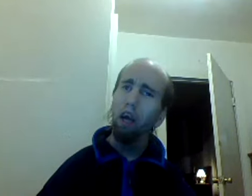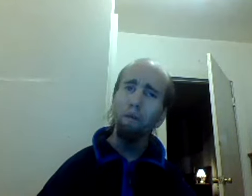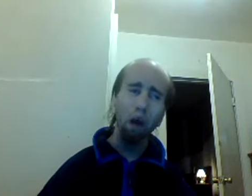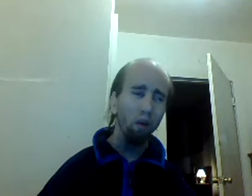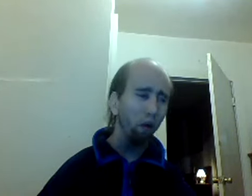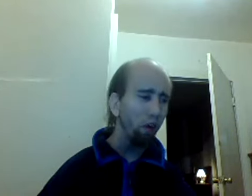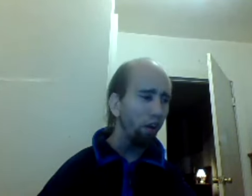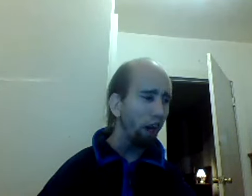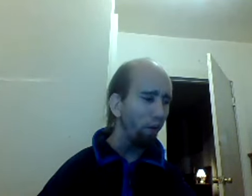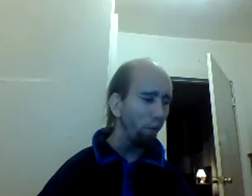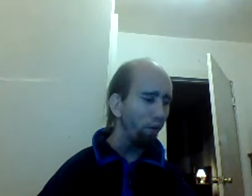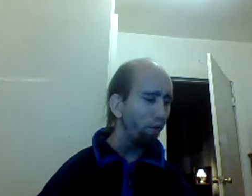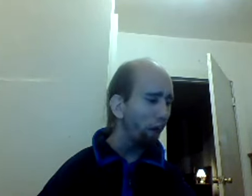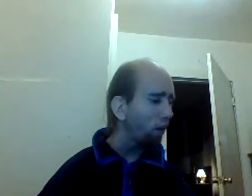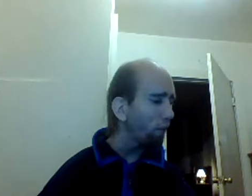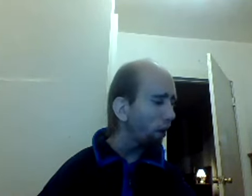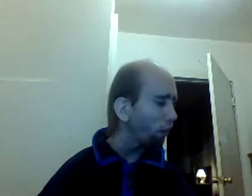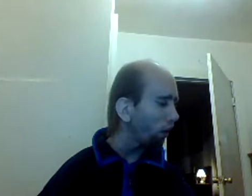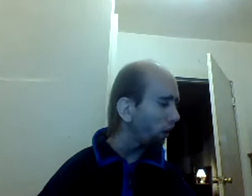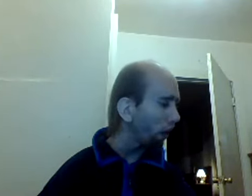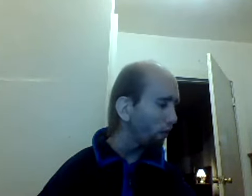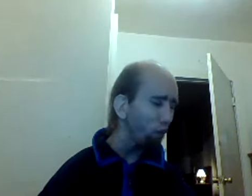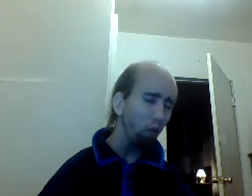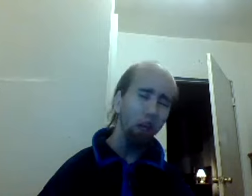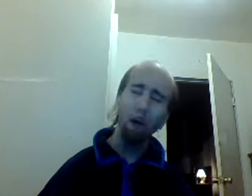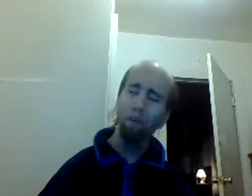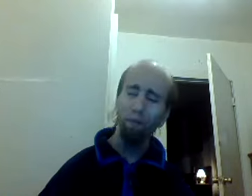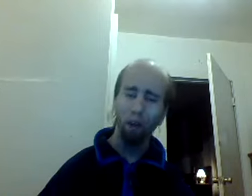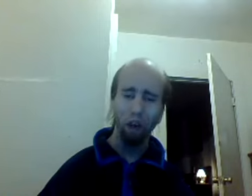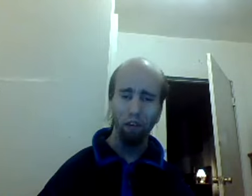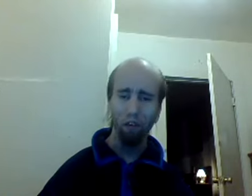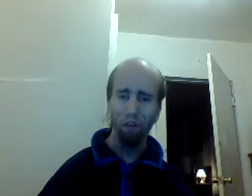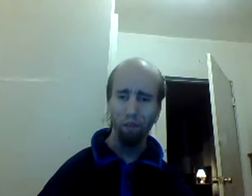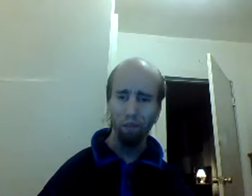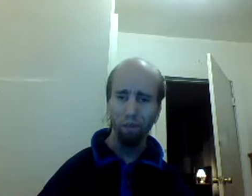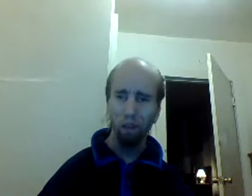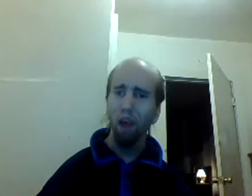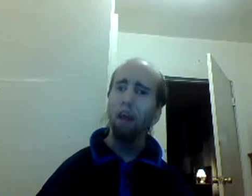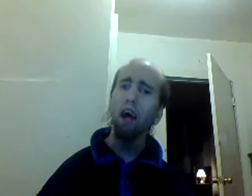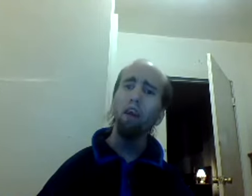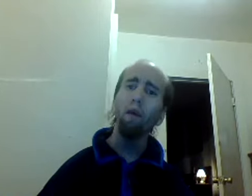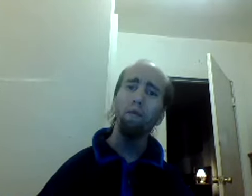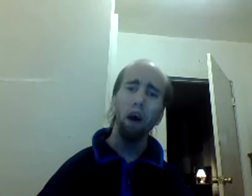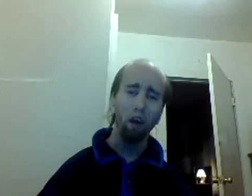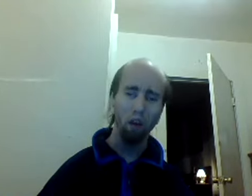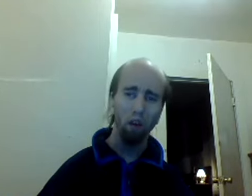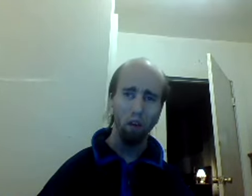it don't matter whether you have one fan it don't matter whether you have two thousand fans that don't matter